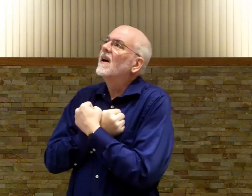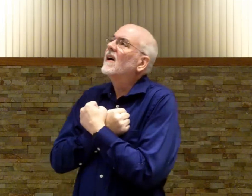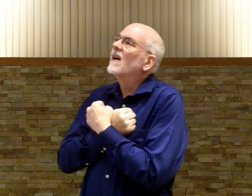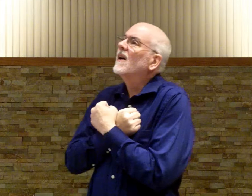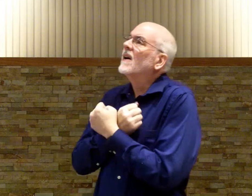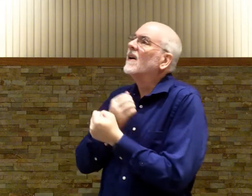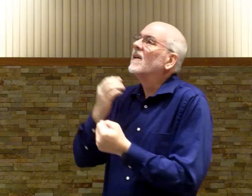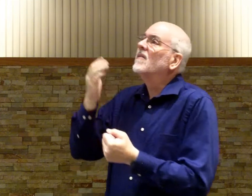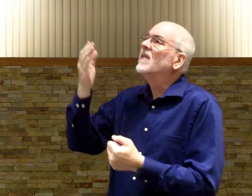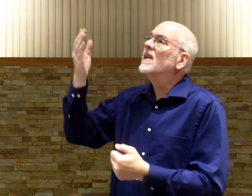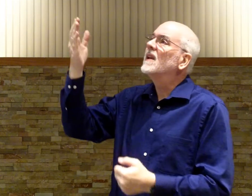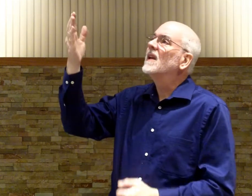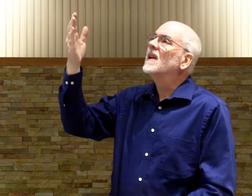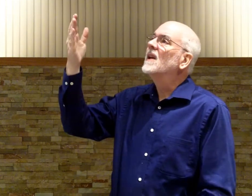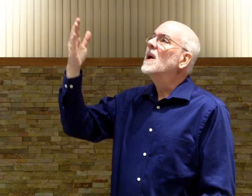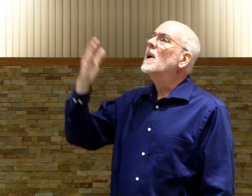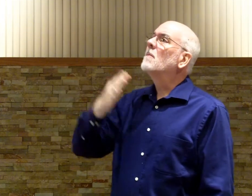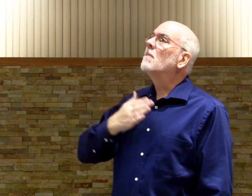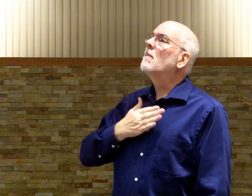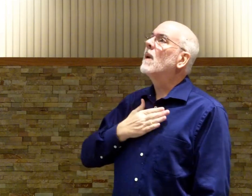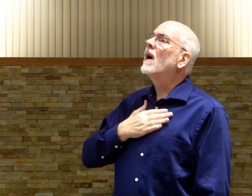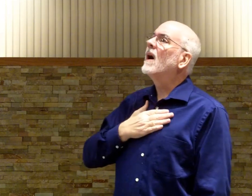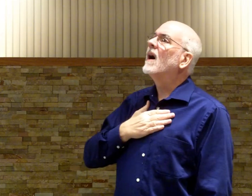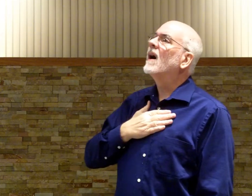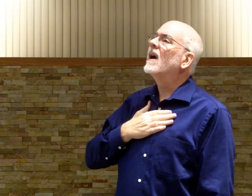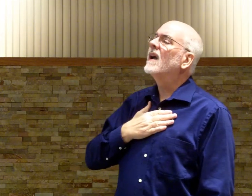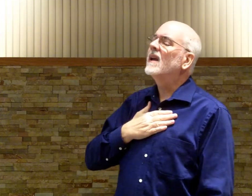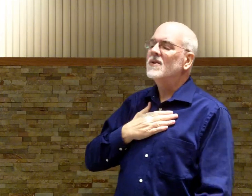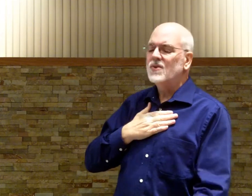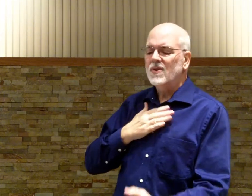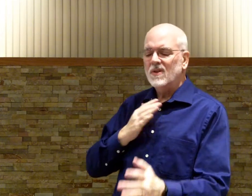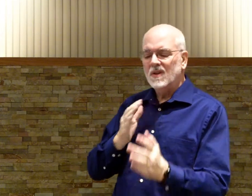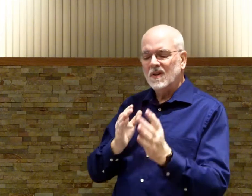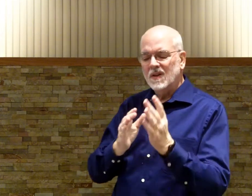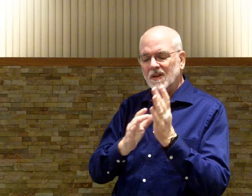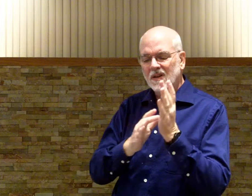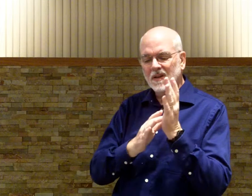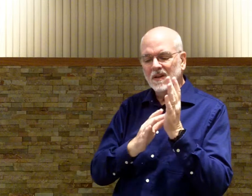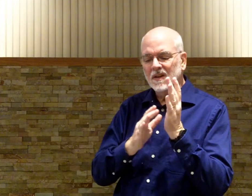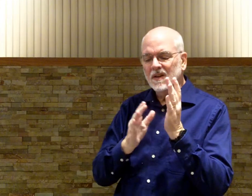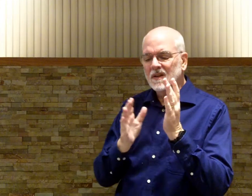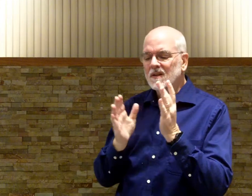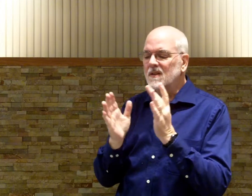Thee, my Jesus,